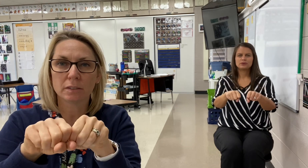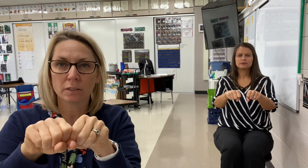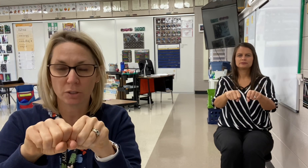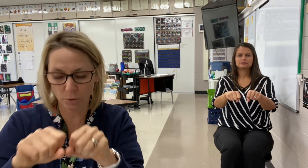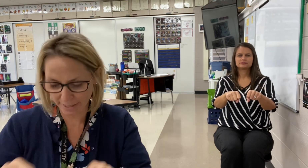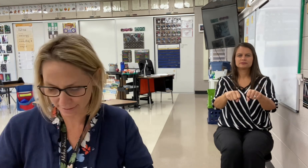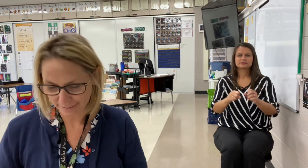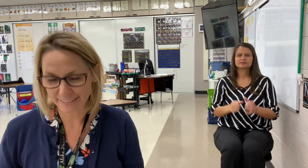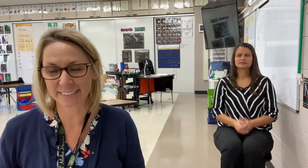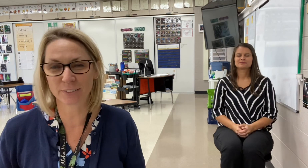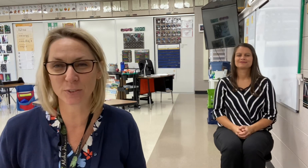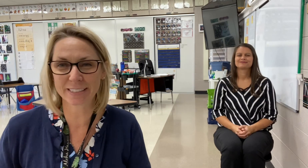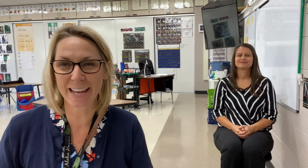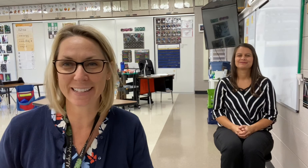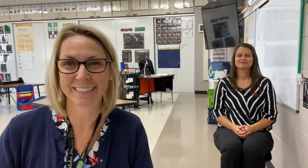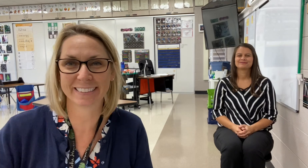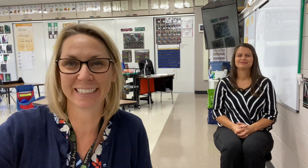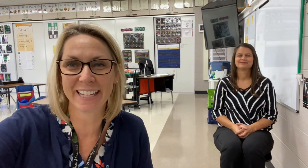Great. That's it for today. See you later.